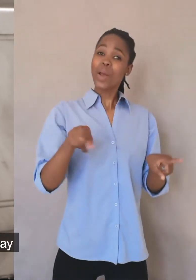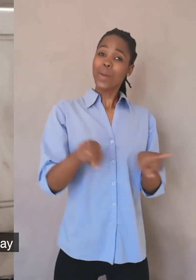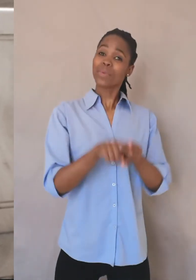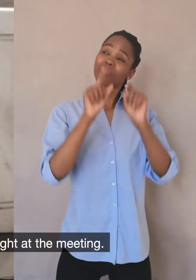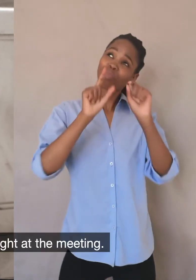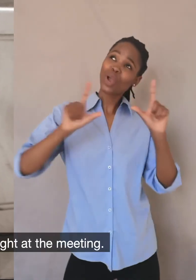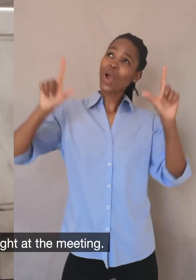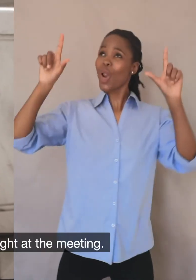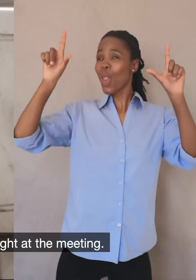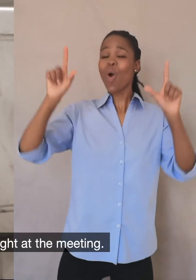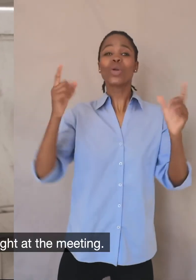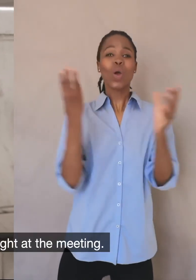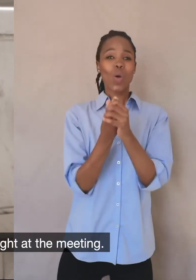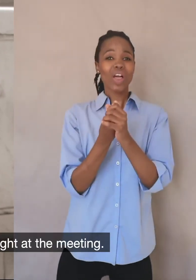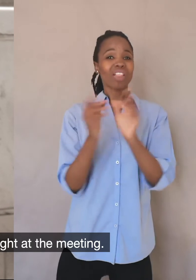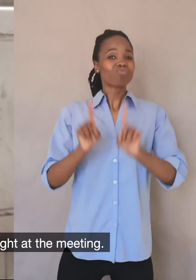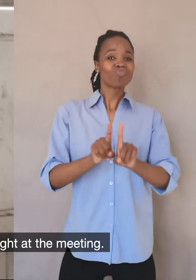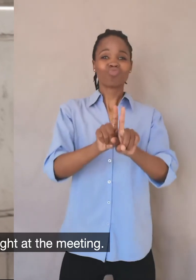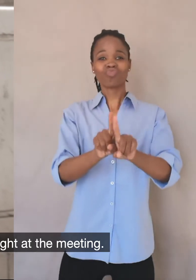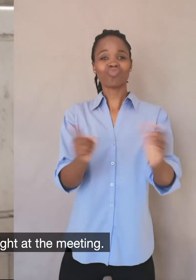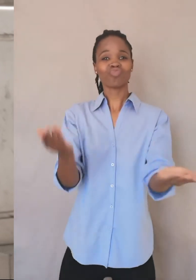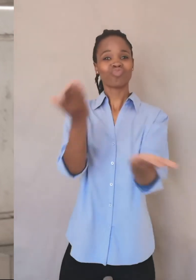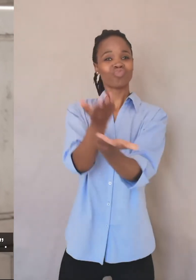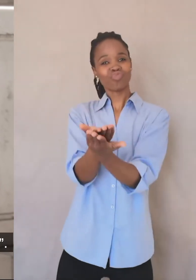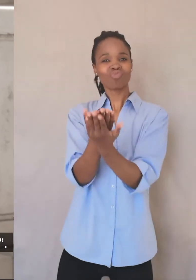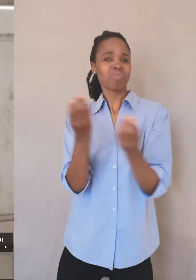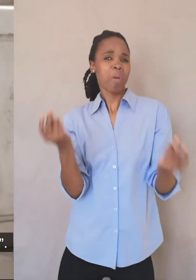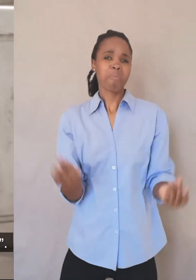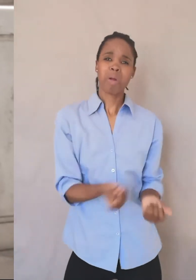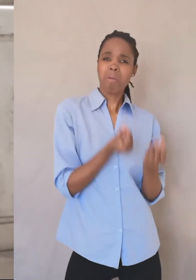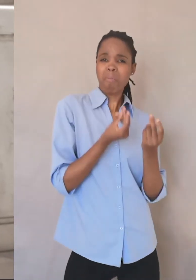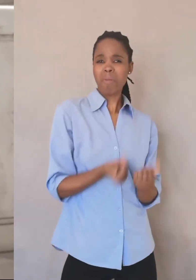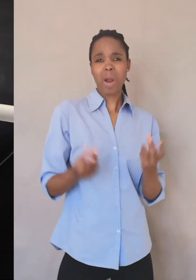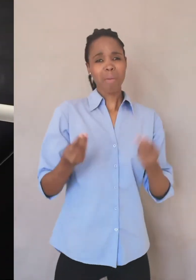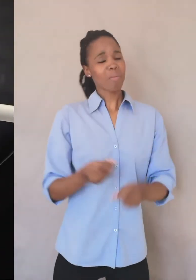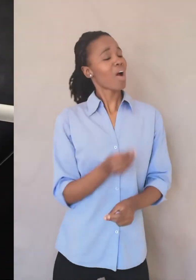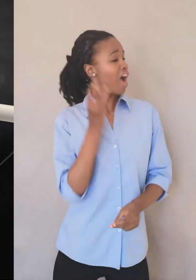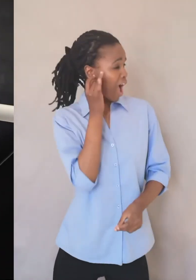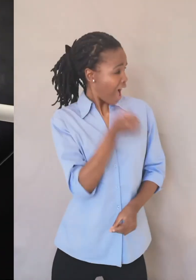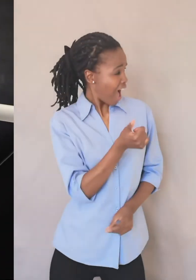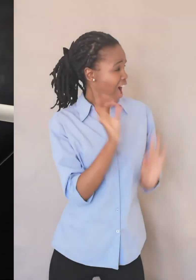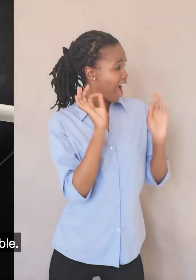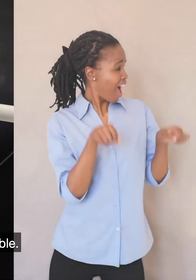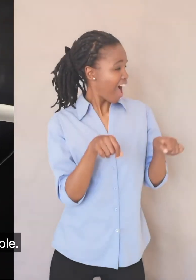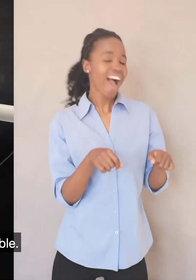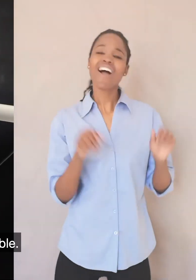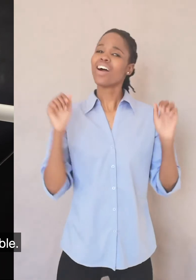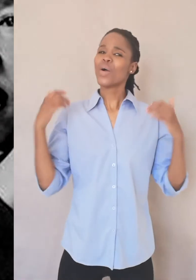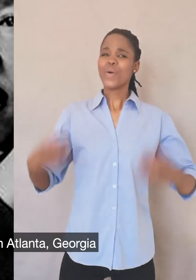Take My Hand, Precious Lord, tonight at the meeting. Play it real pretty. Sure. That's incredible. Martin